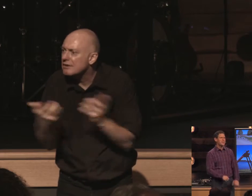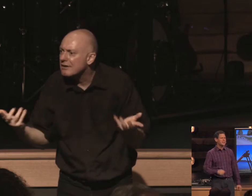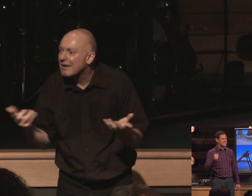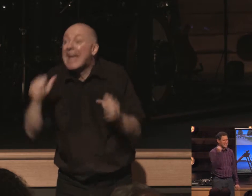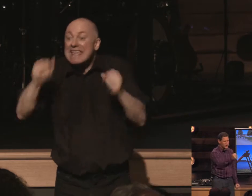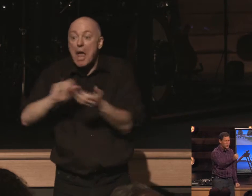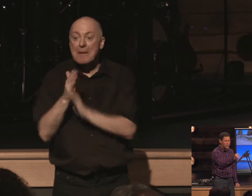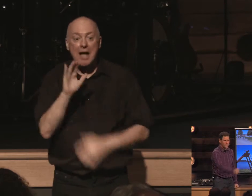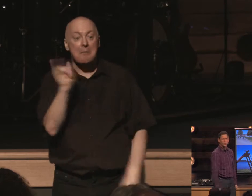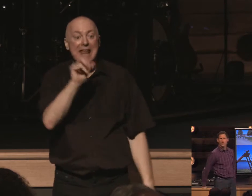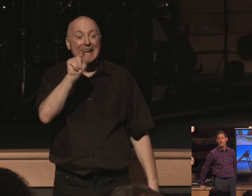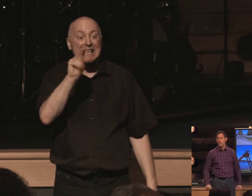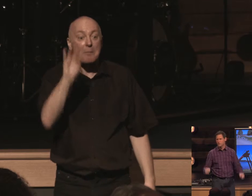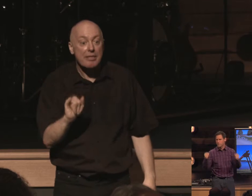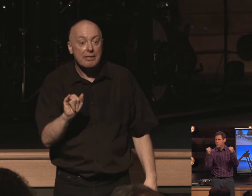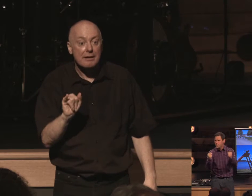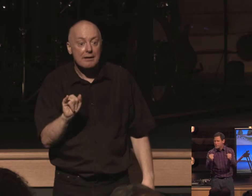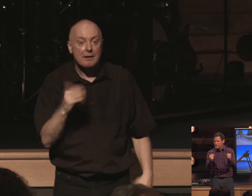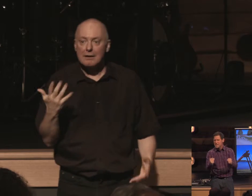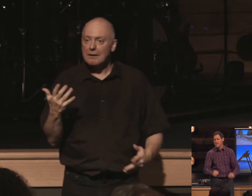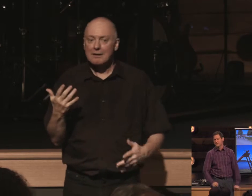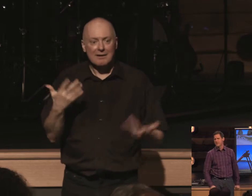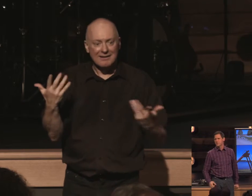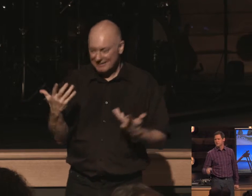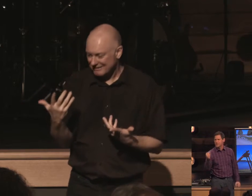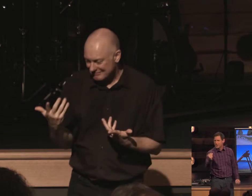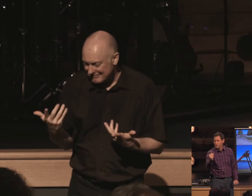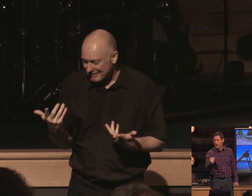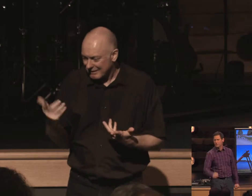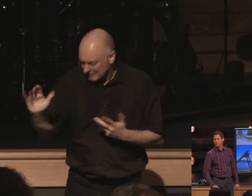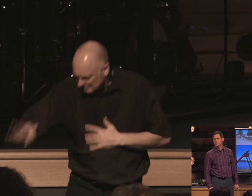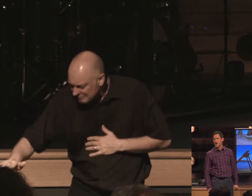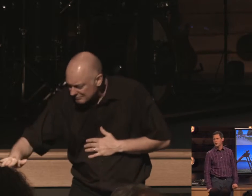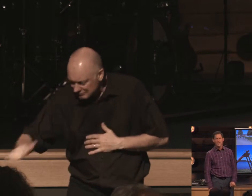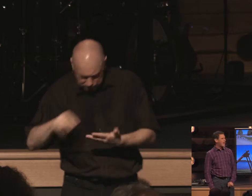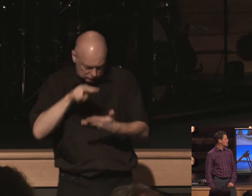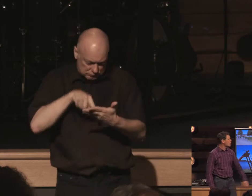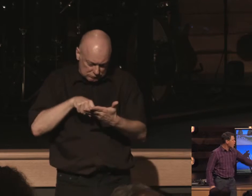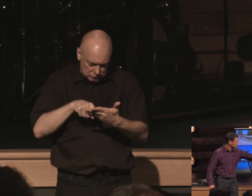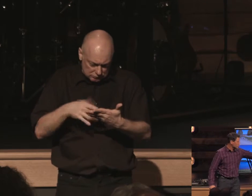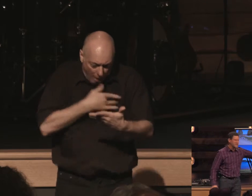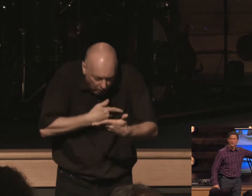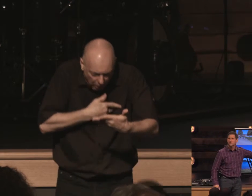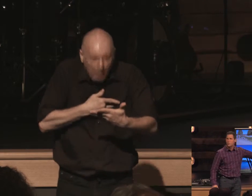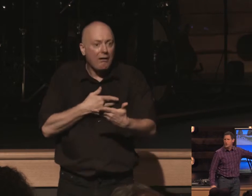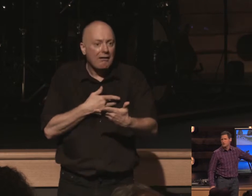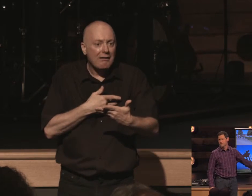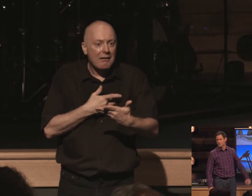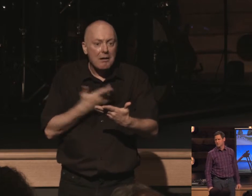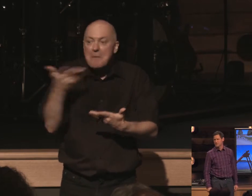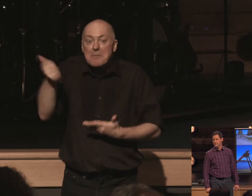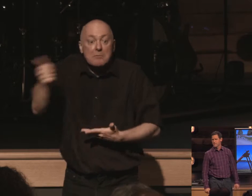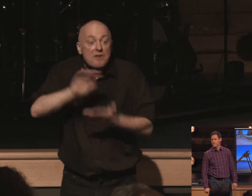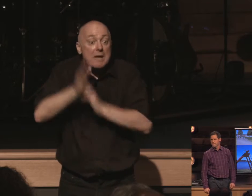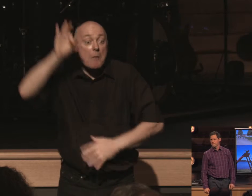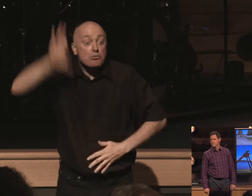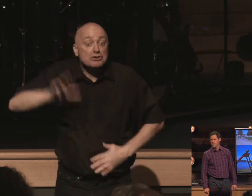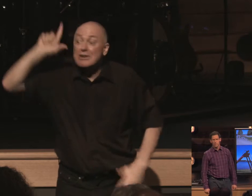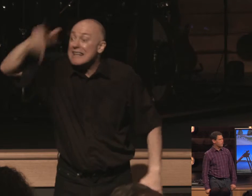continue what you learned what you firmly believed when the sacred writings from childhood and who knows it could be the next spurgeon but if